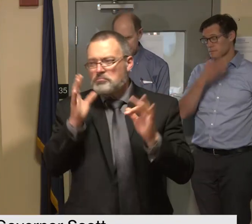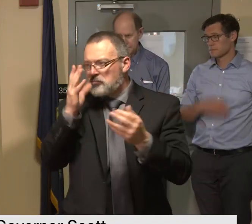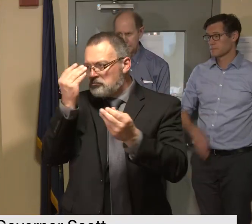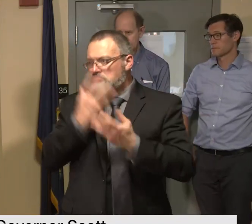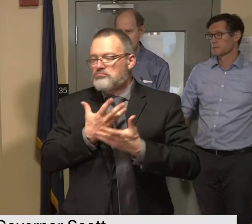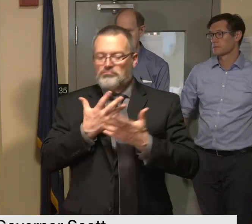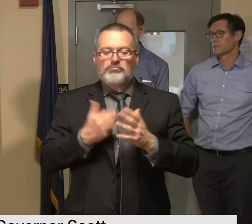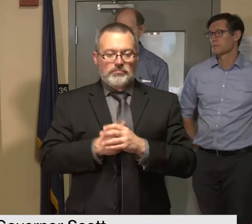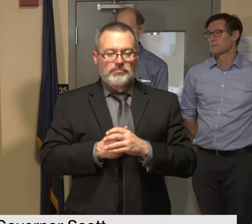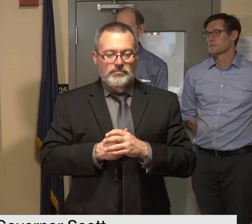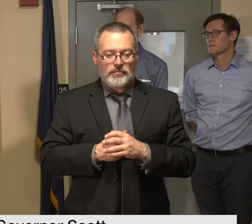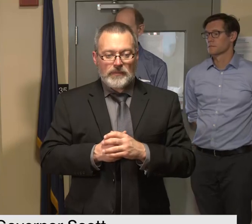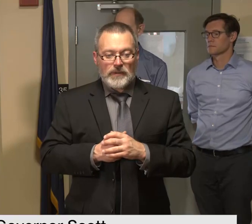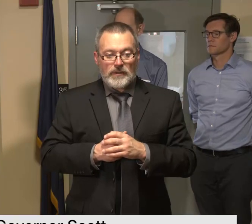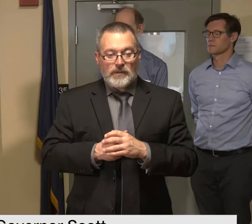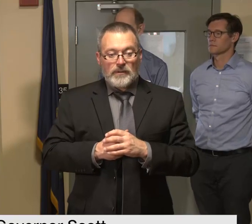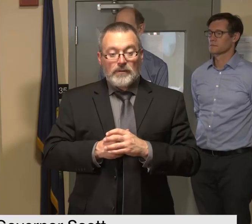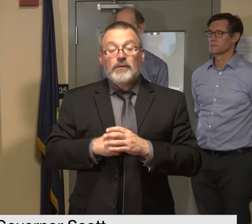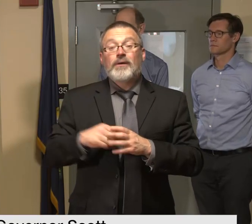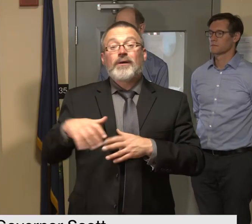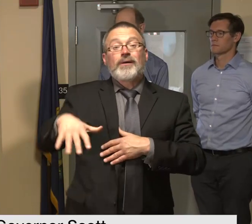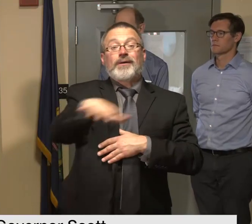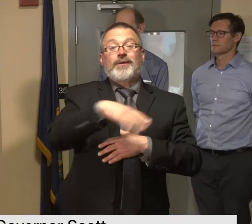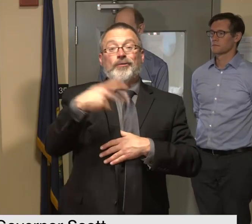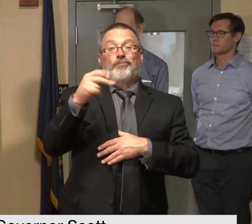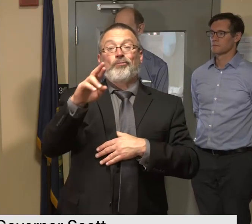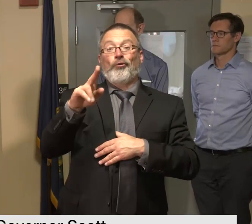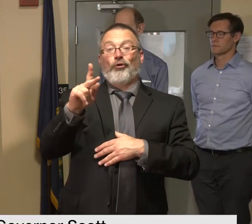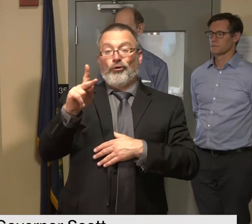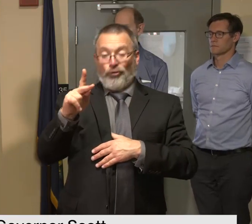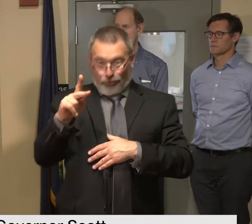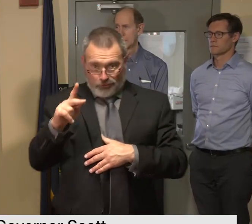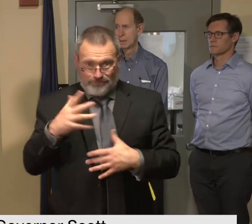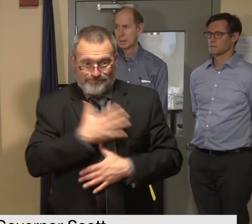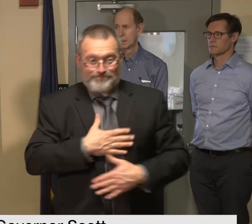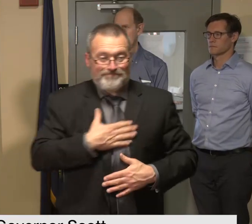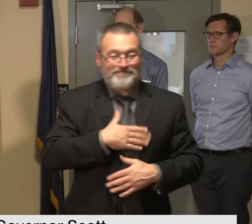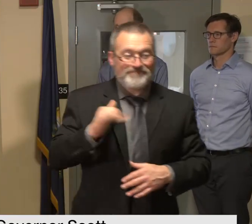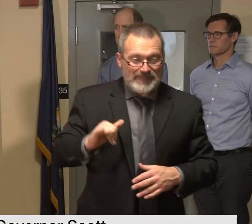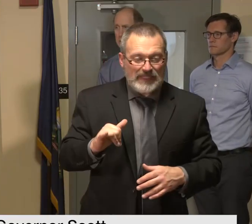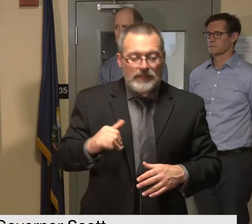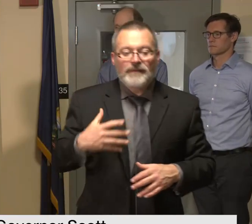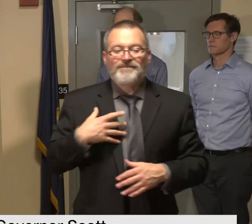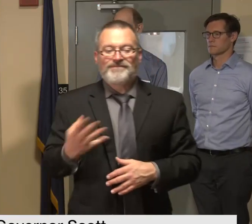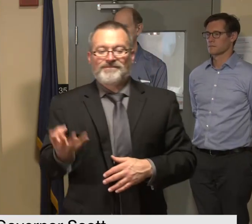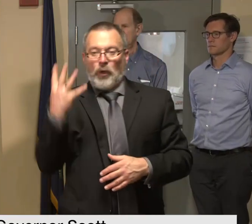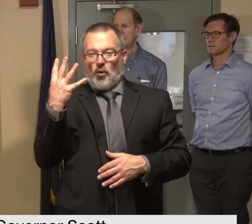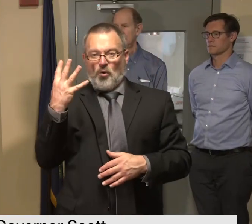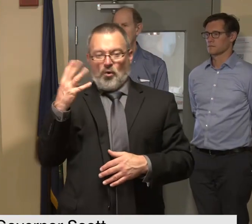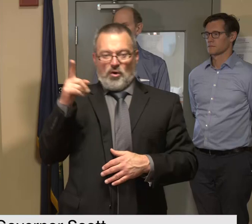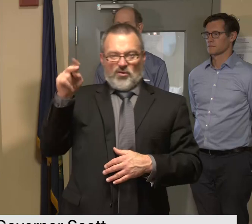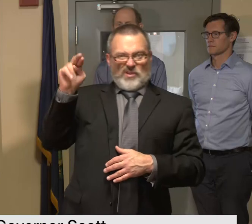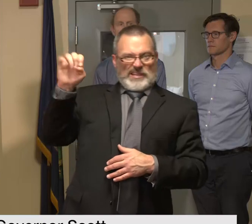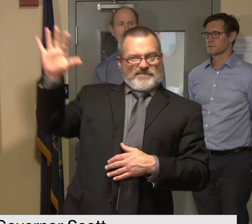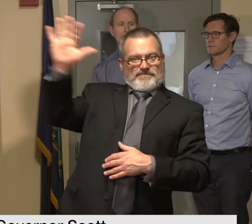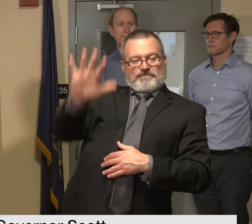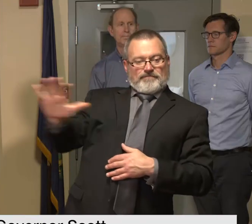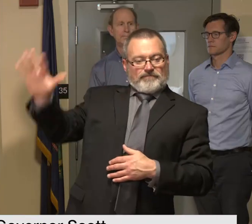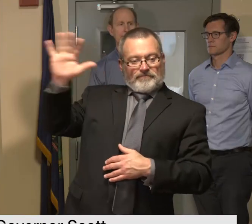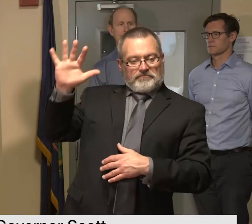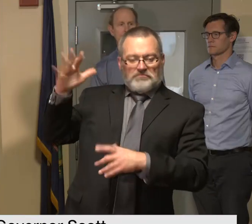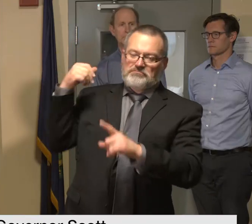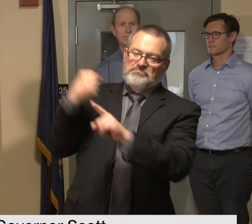of parks our initial assessments indicate that really region four which is our northeast parks for the brunt of the storm